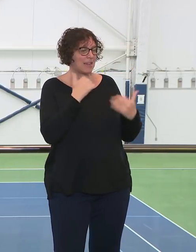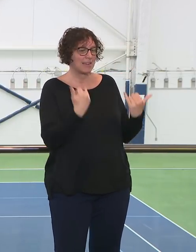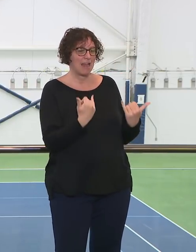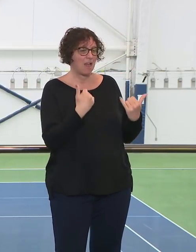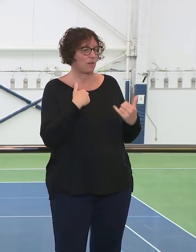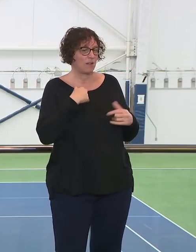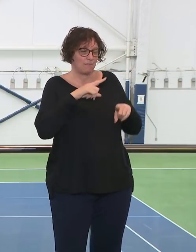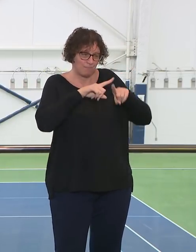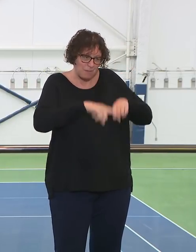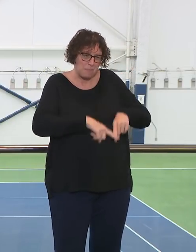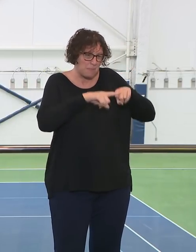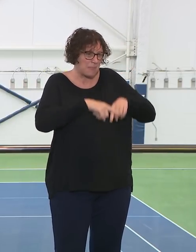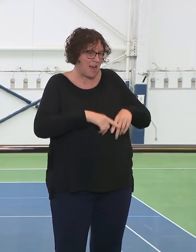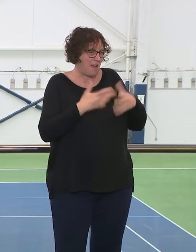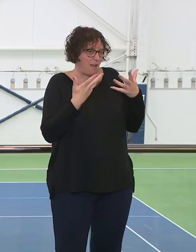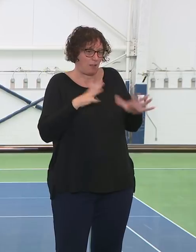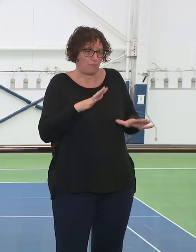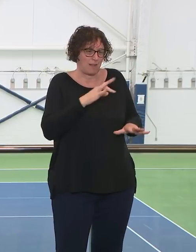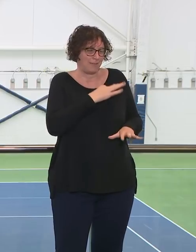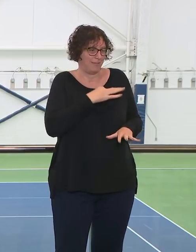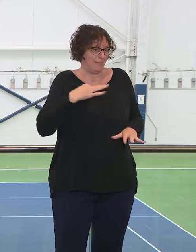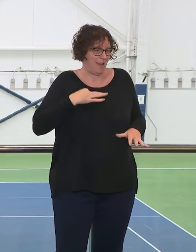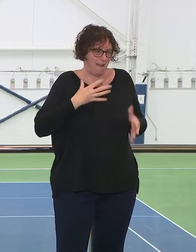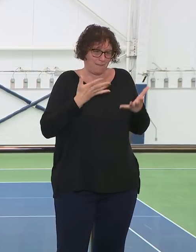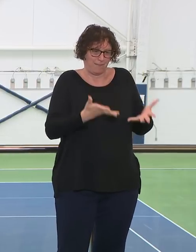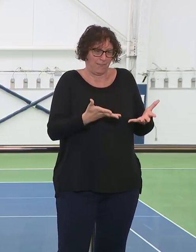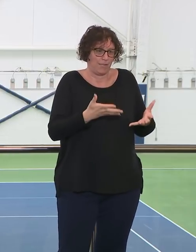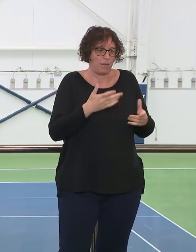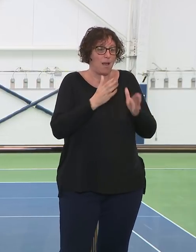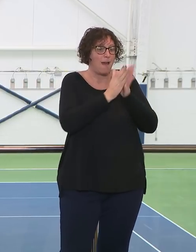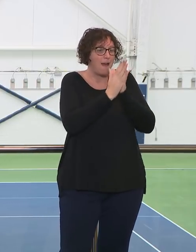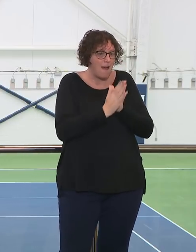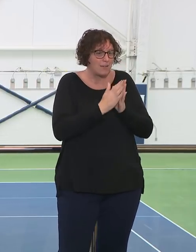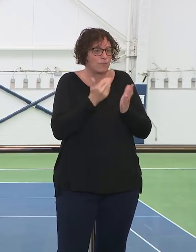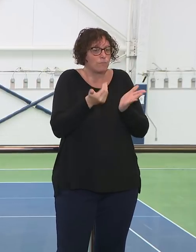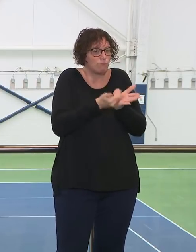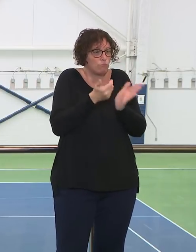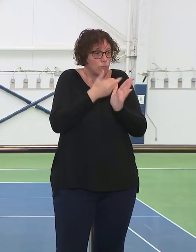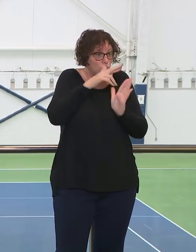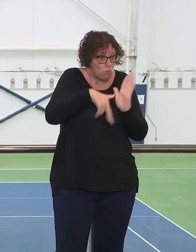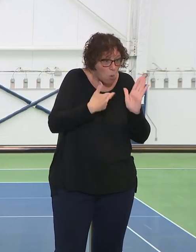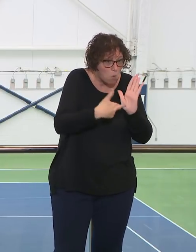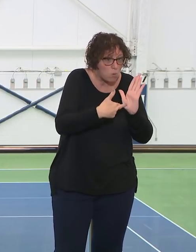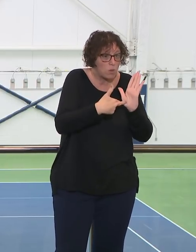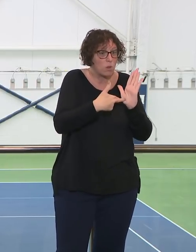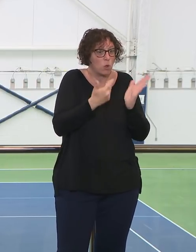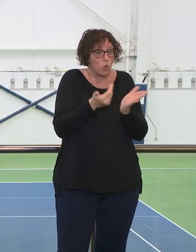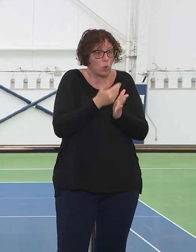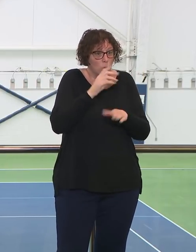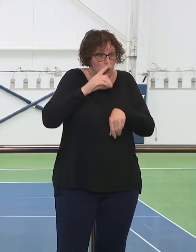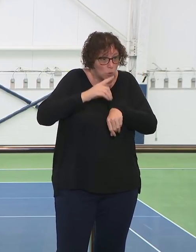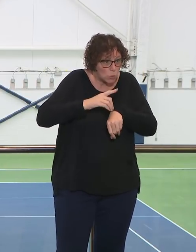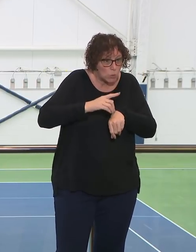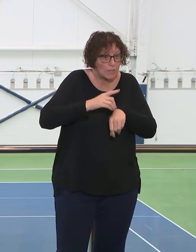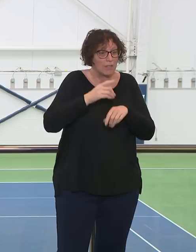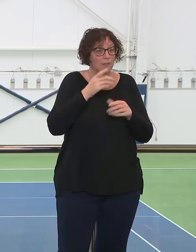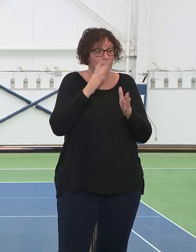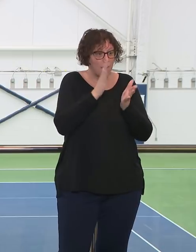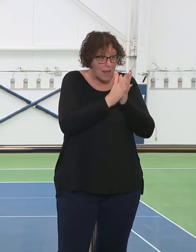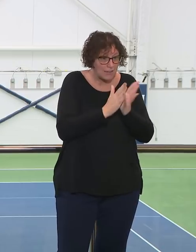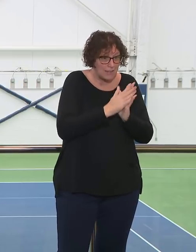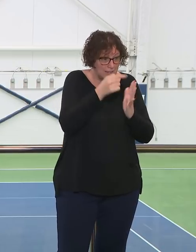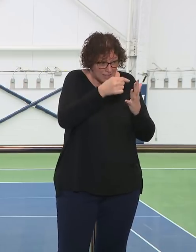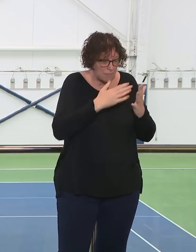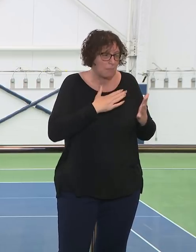to do some new things because obviously a lot of what people were doing, a lot of those tasks are gone and people are doing different things. Obviously,